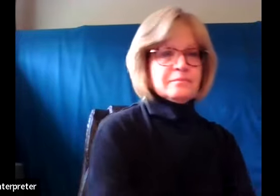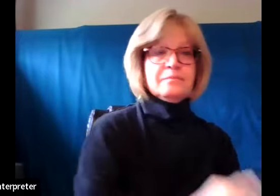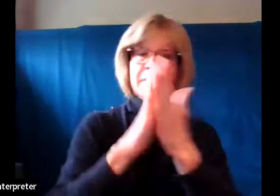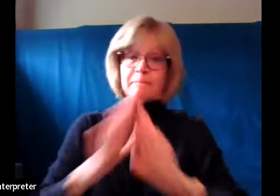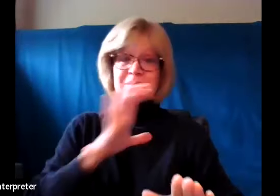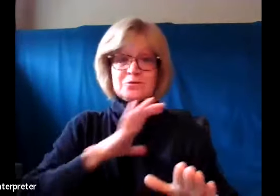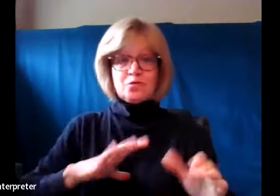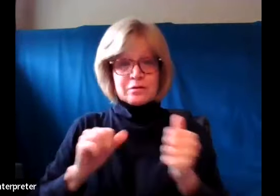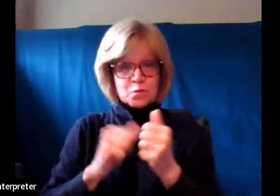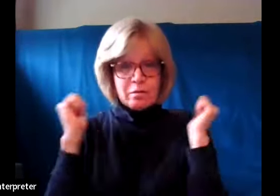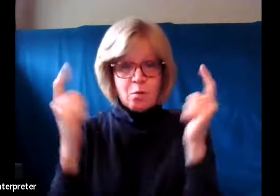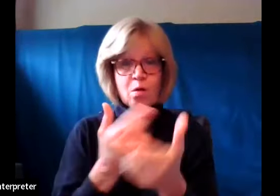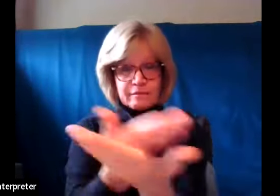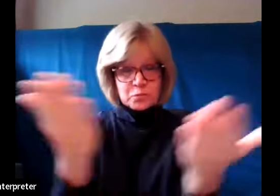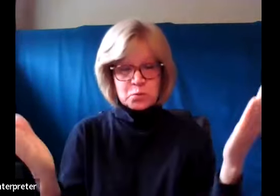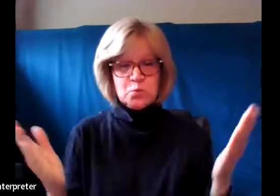another.